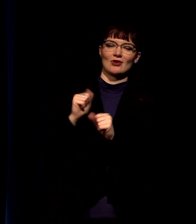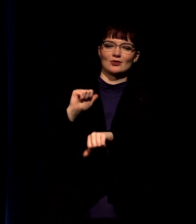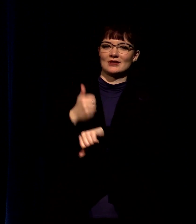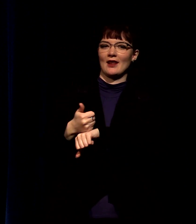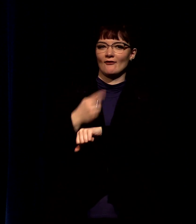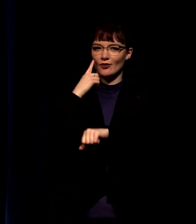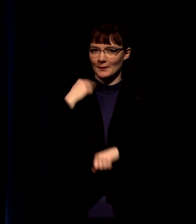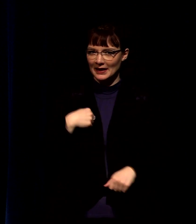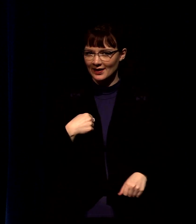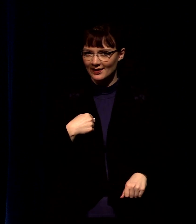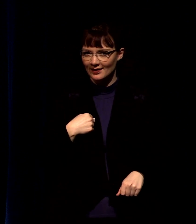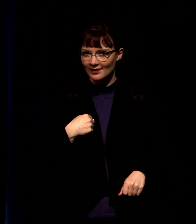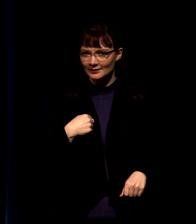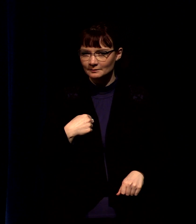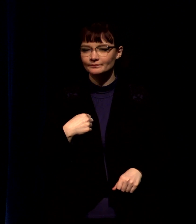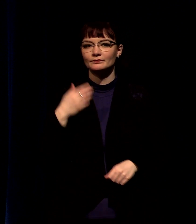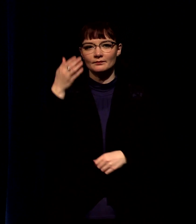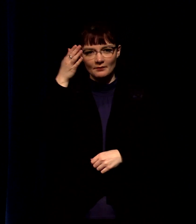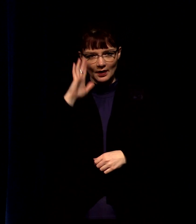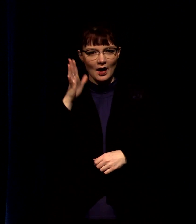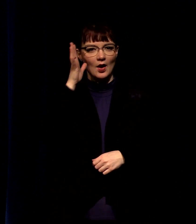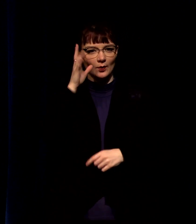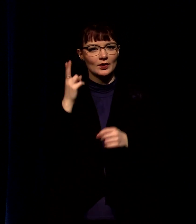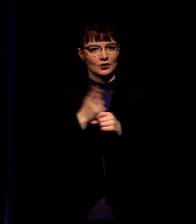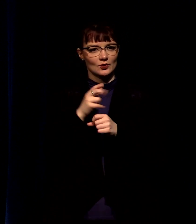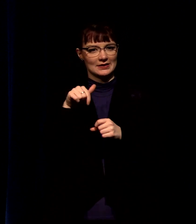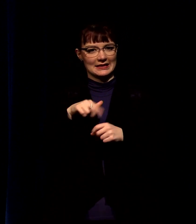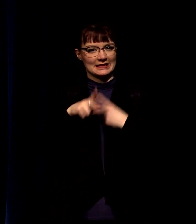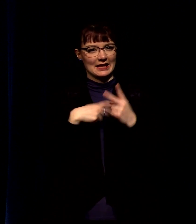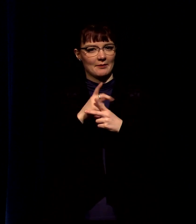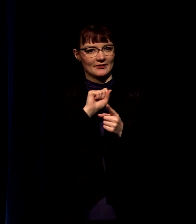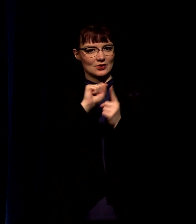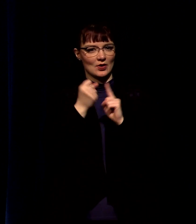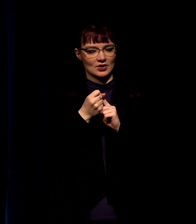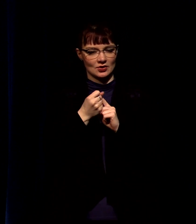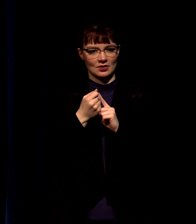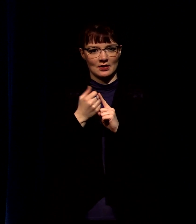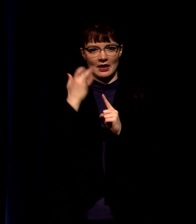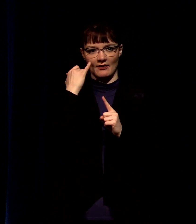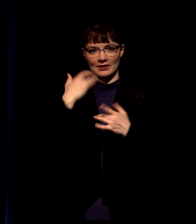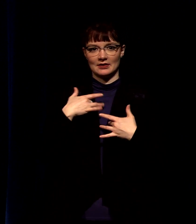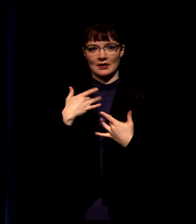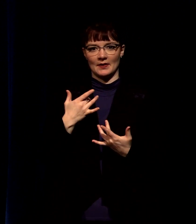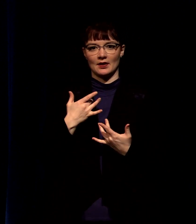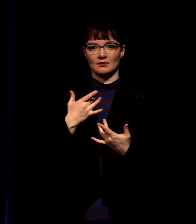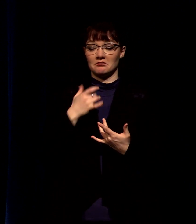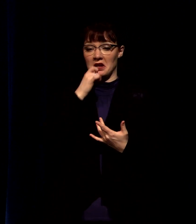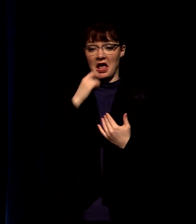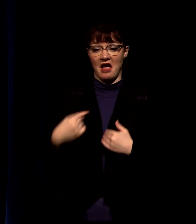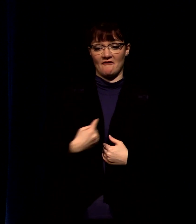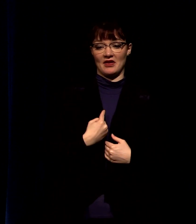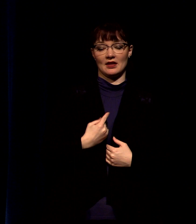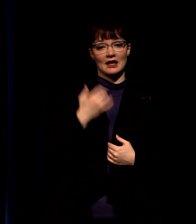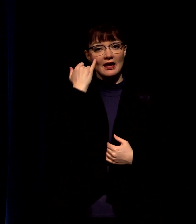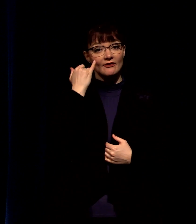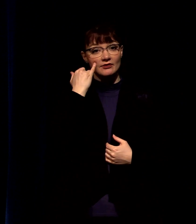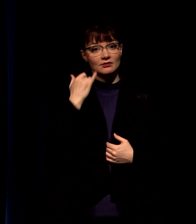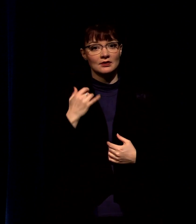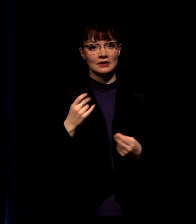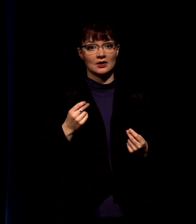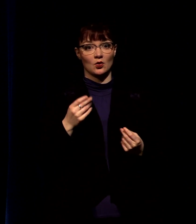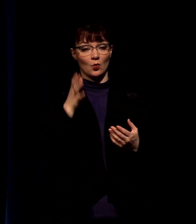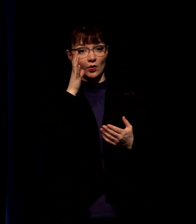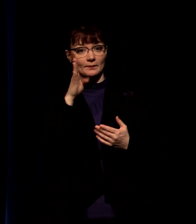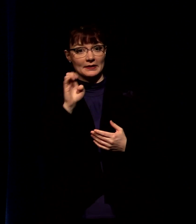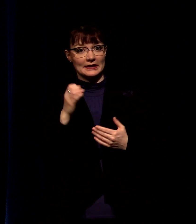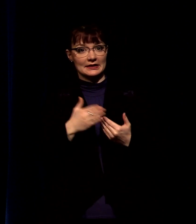i believe that god is going to use these encounters where we react in a way that we're not easily offendable but actually show the love of god